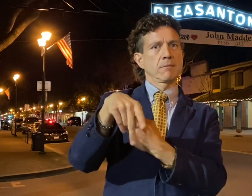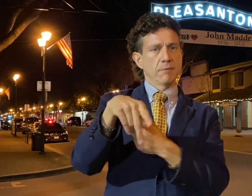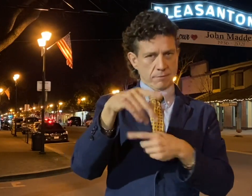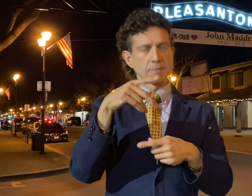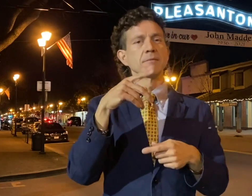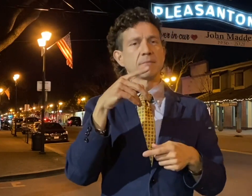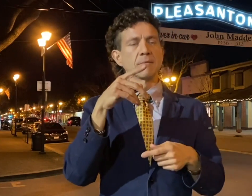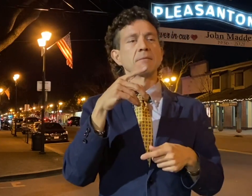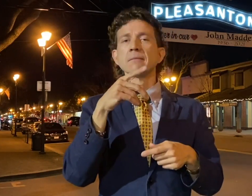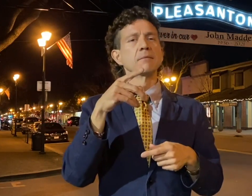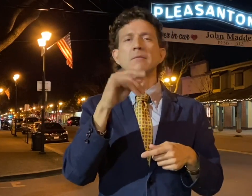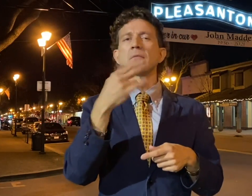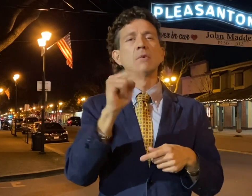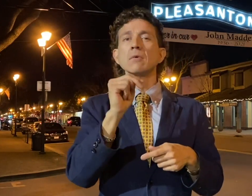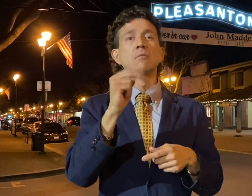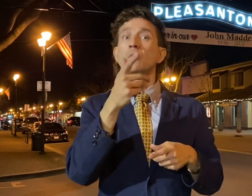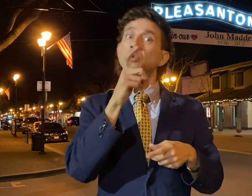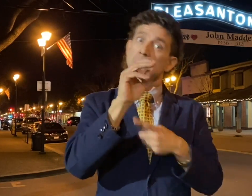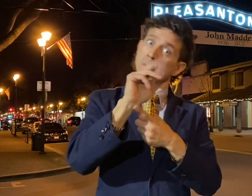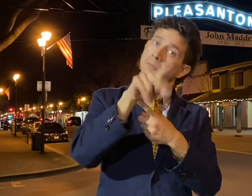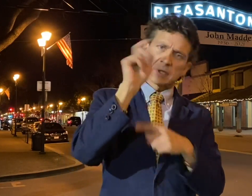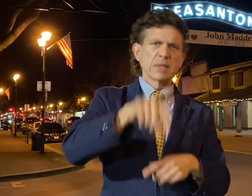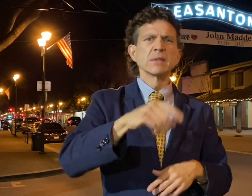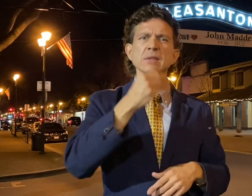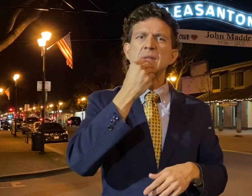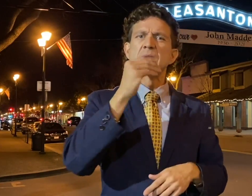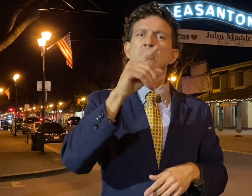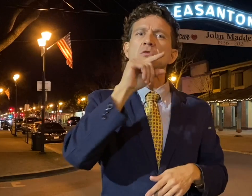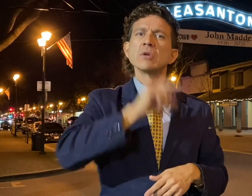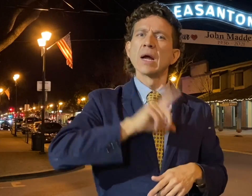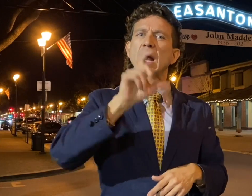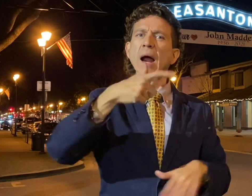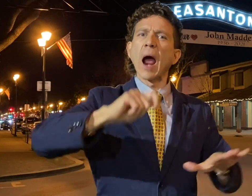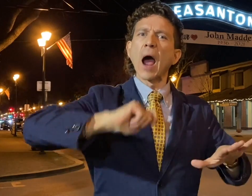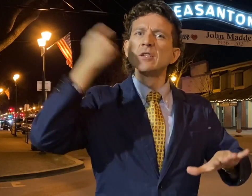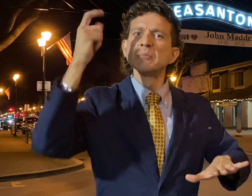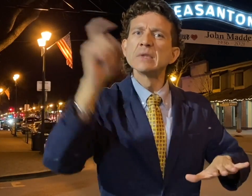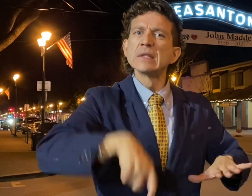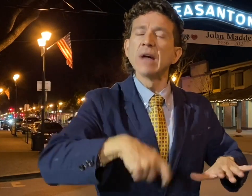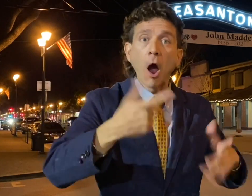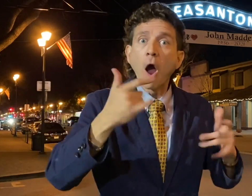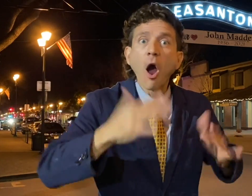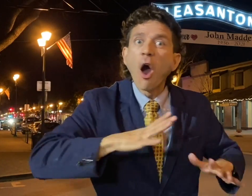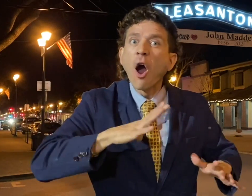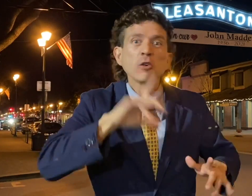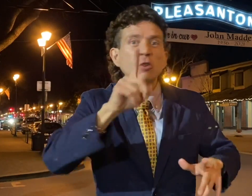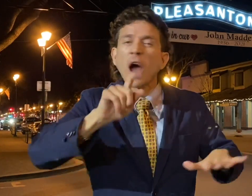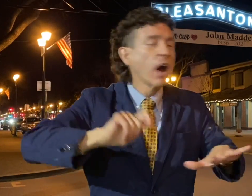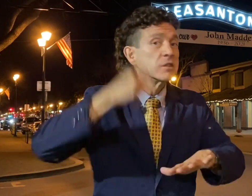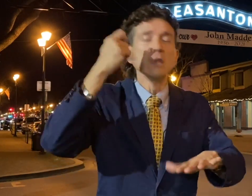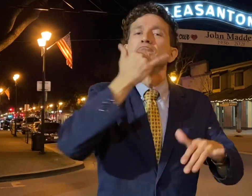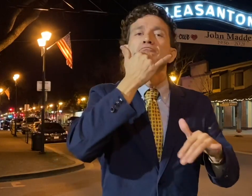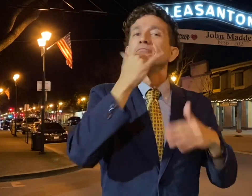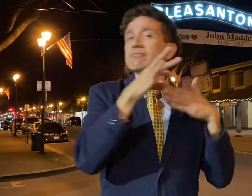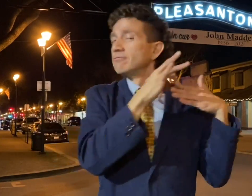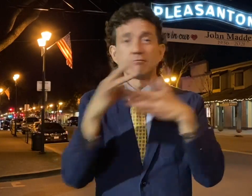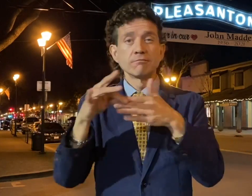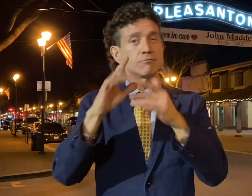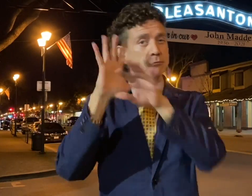turkey leg to eat under John's orders. Of course, this grew out of hand as five or six players would end up grabbing a turkey leg